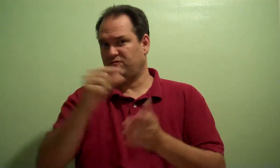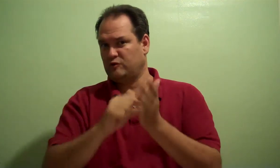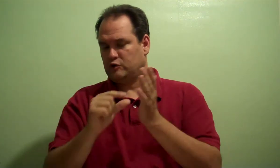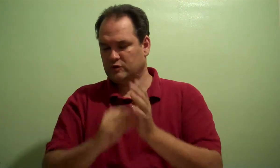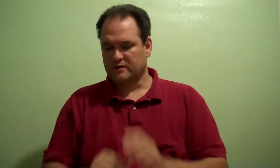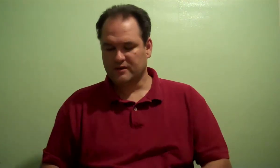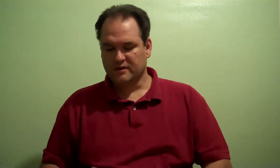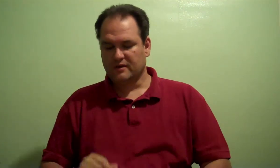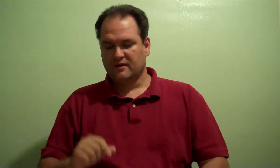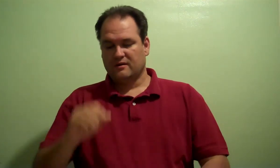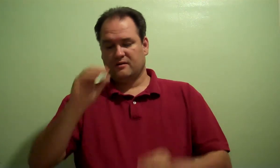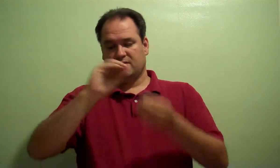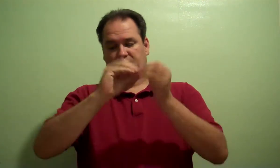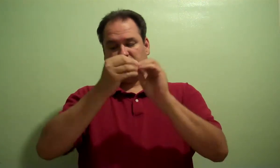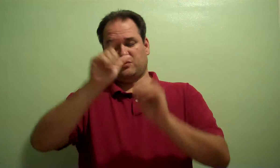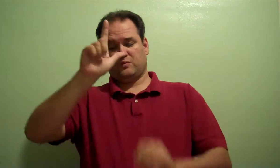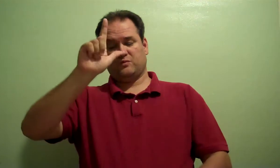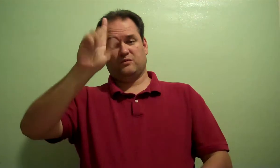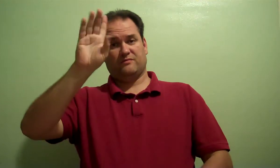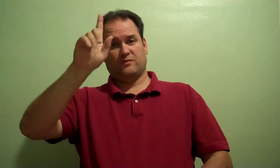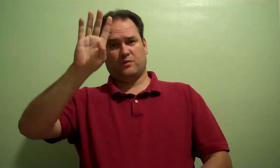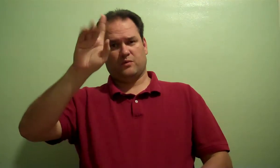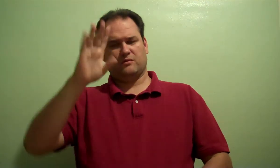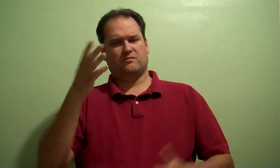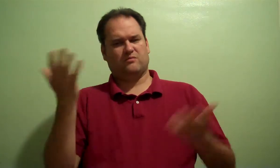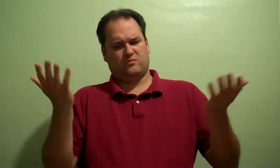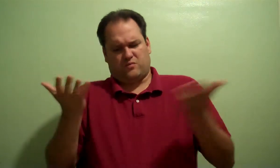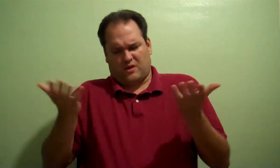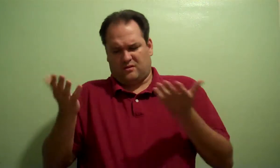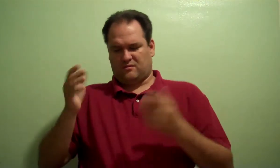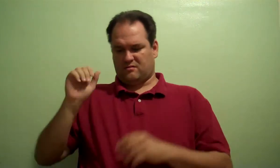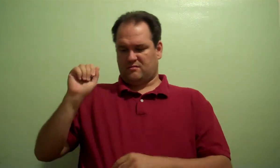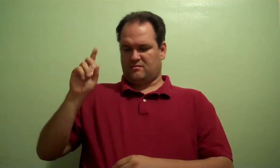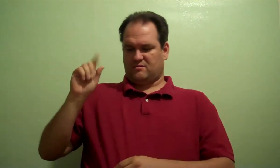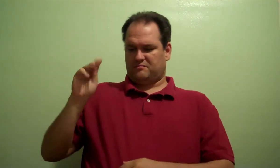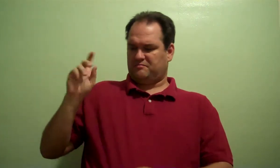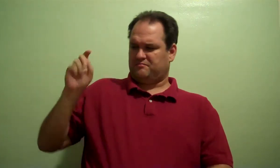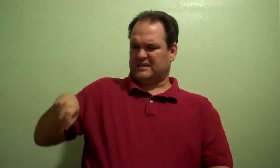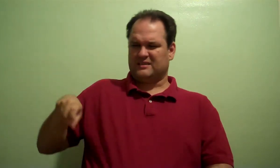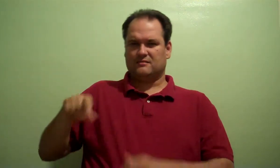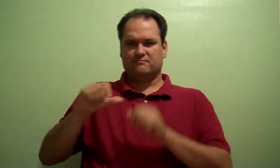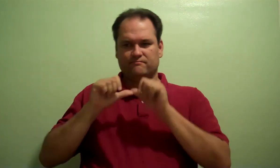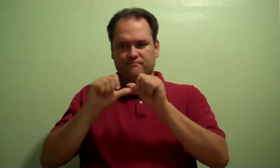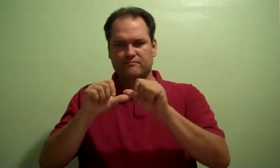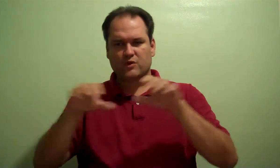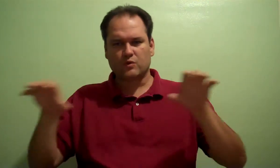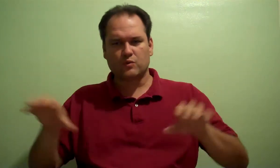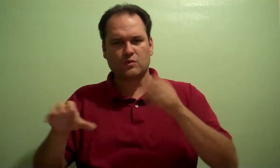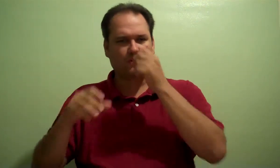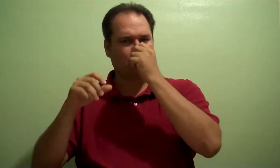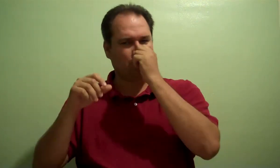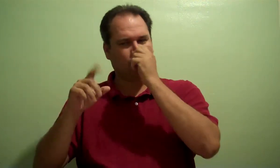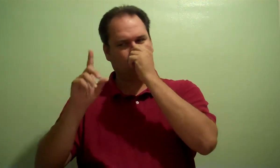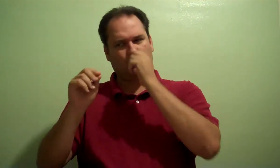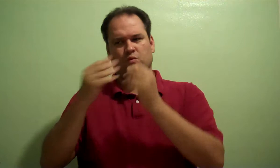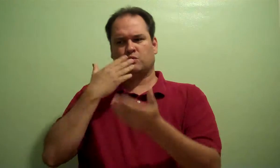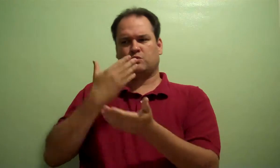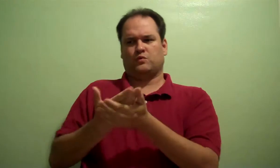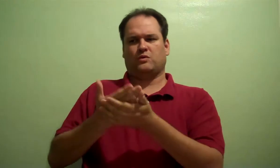I've got to move. I'm going I'm to move. I'm to All our advantages, they always see that you